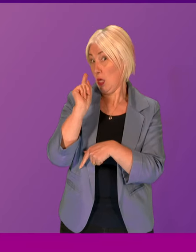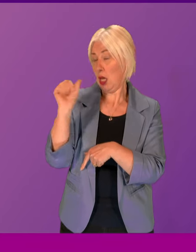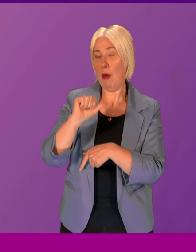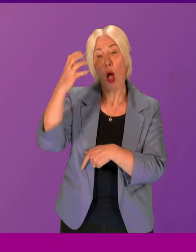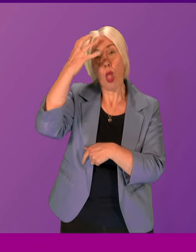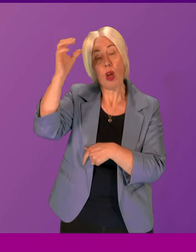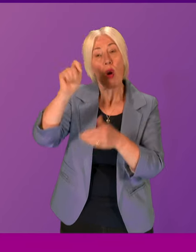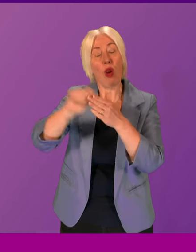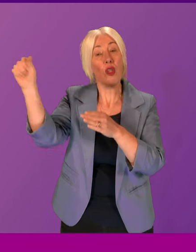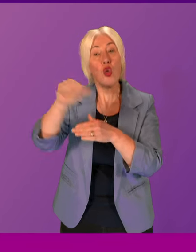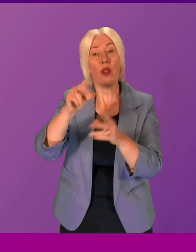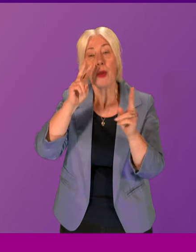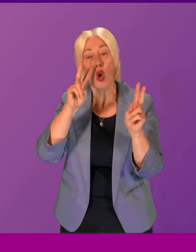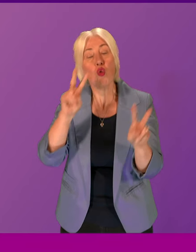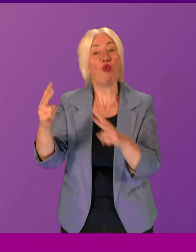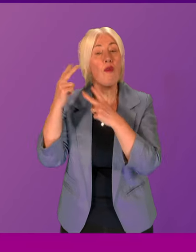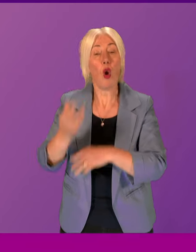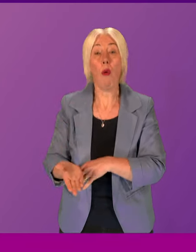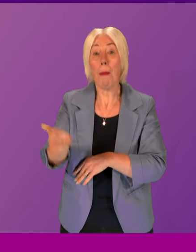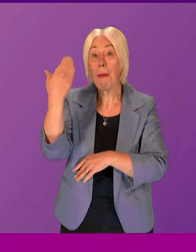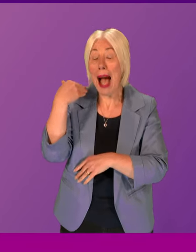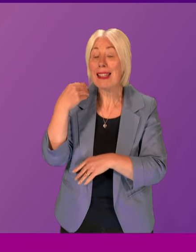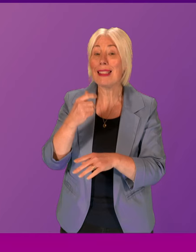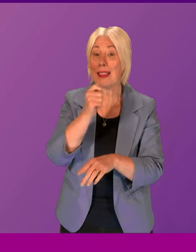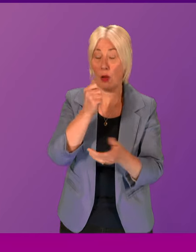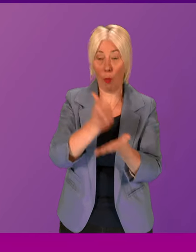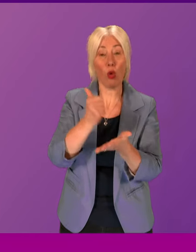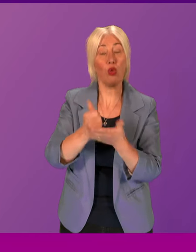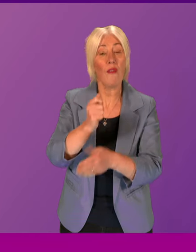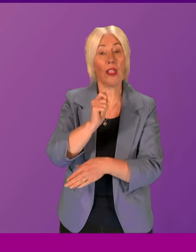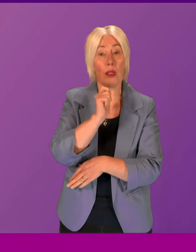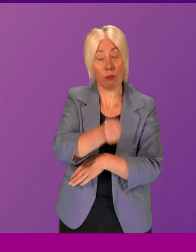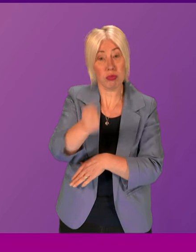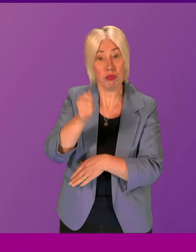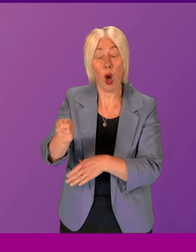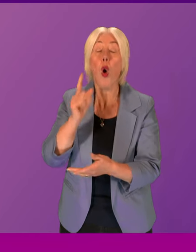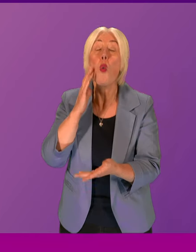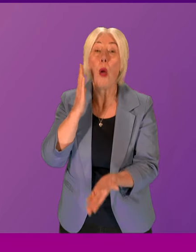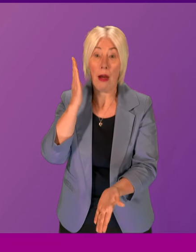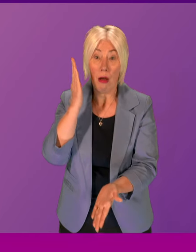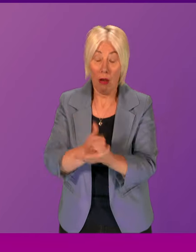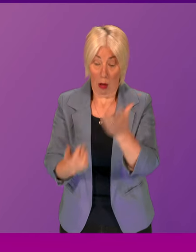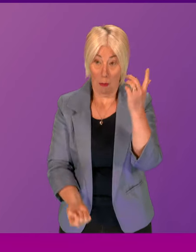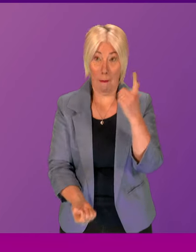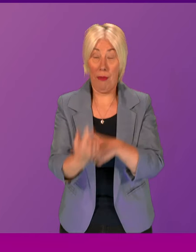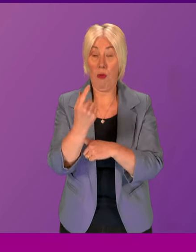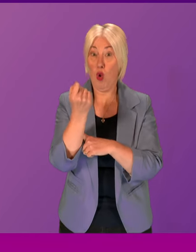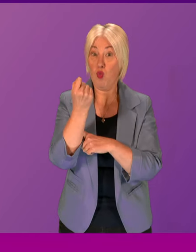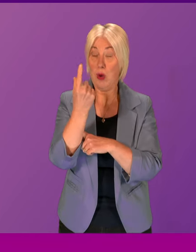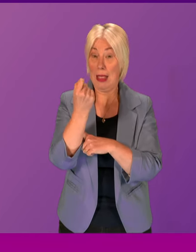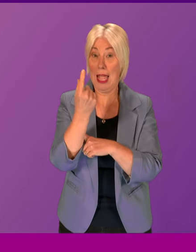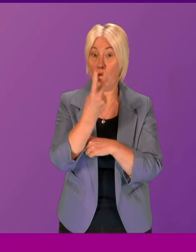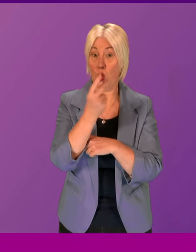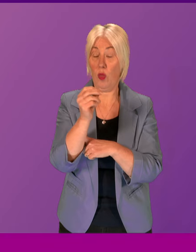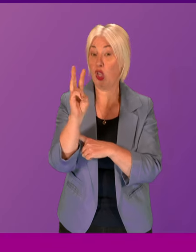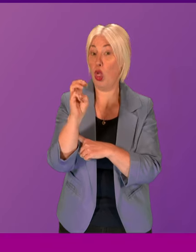a review of all past post office prosecutions the minute it became aware of the horizon problem in 2013.